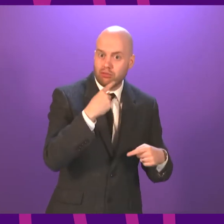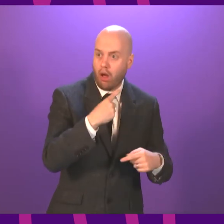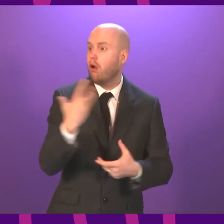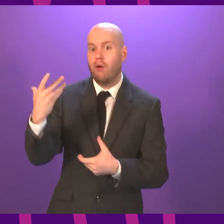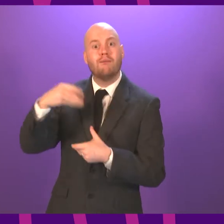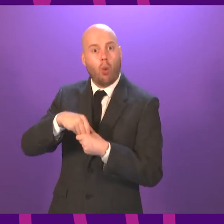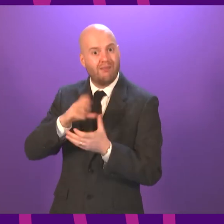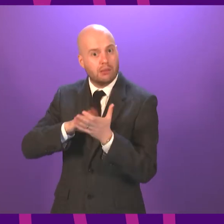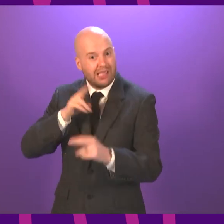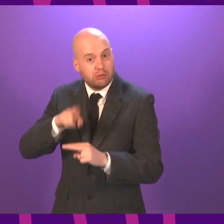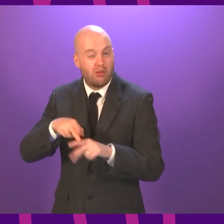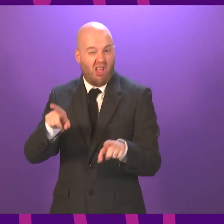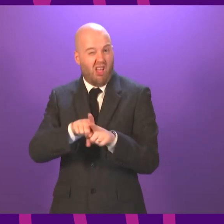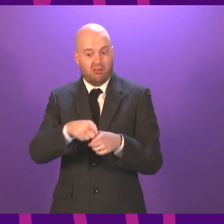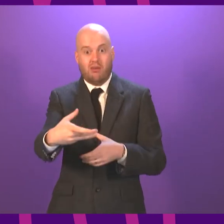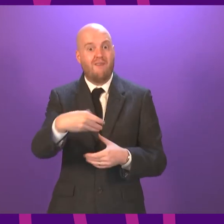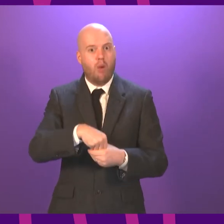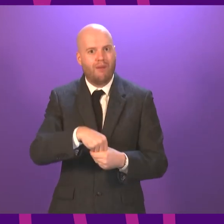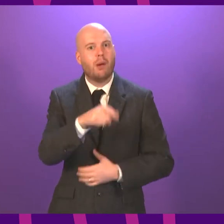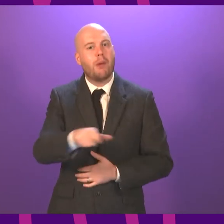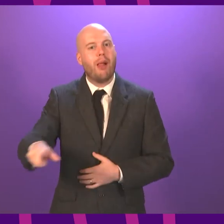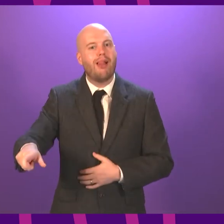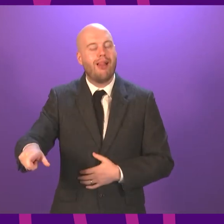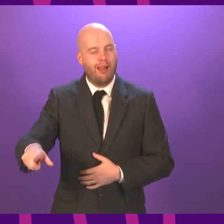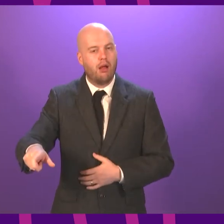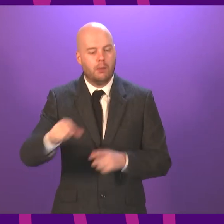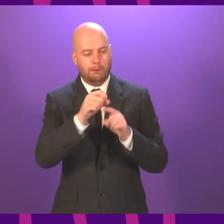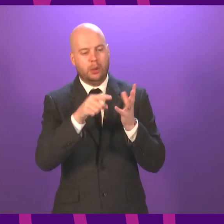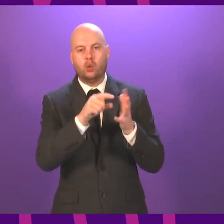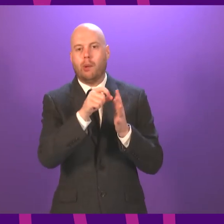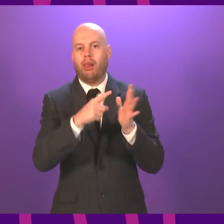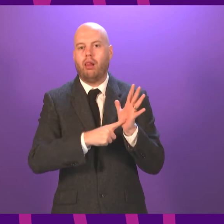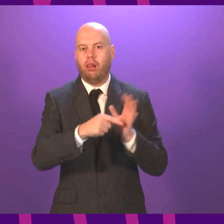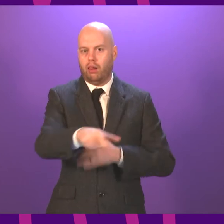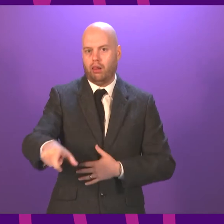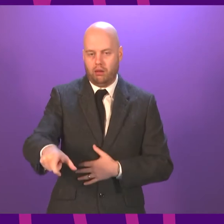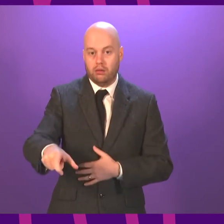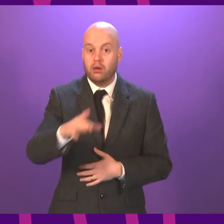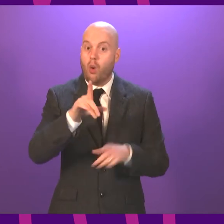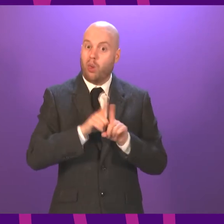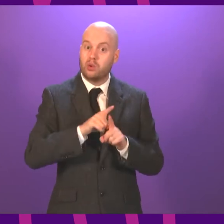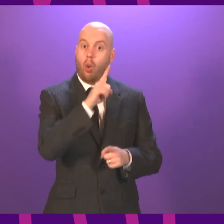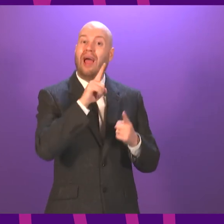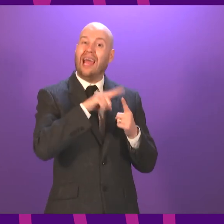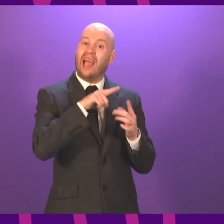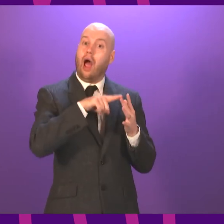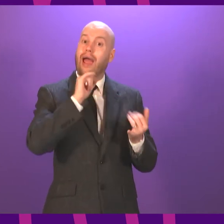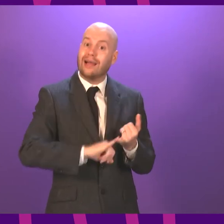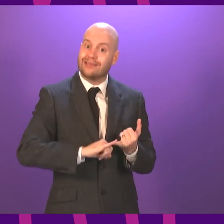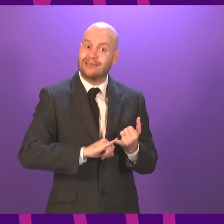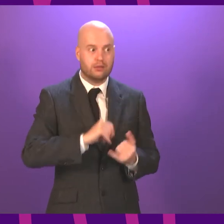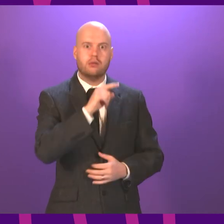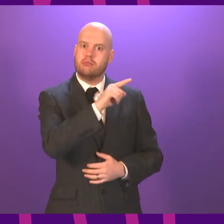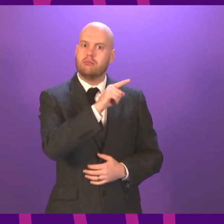pupils. The EIS, for example, and were often asked rightly to listen to teachers, said that this gives